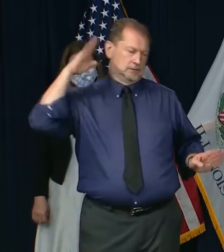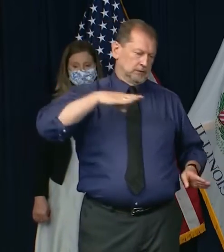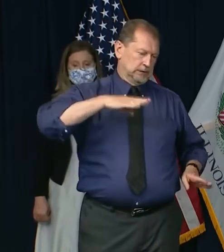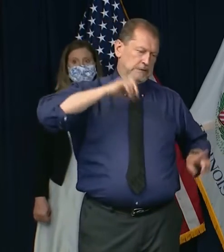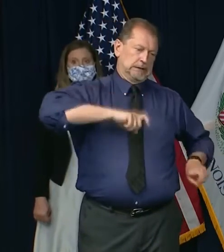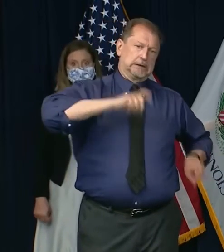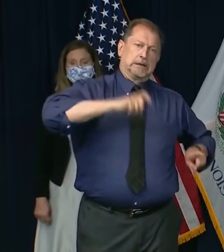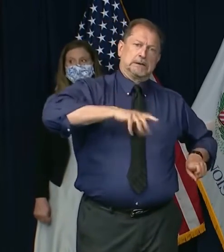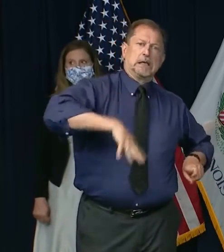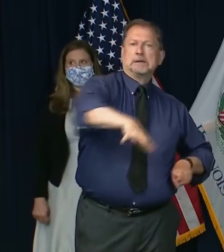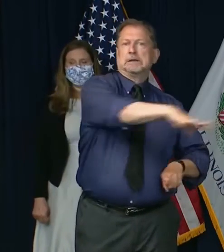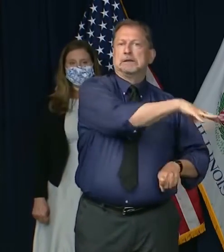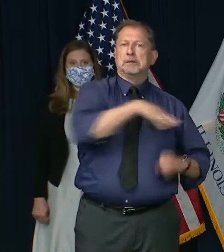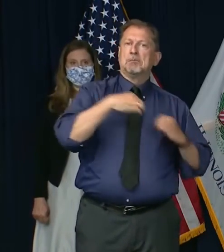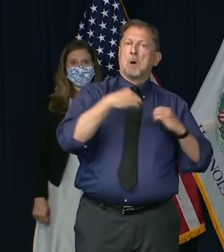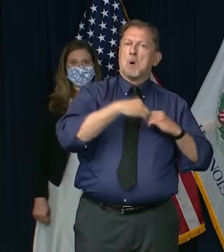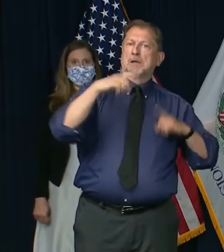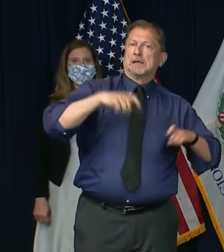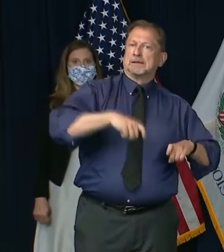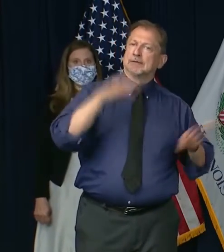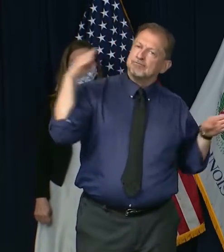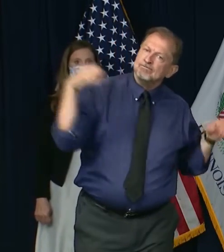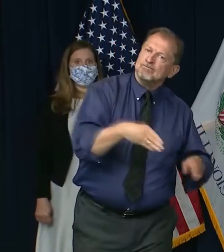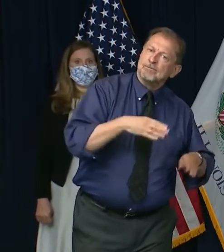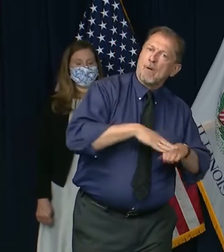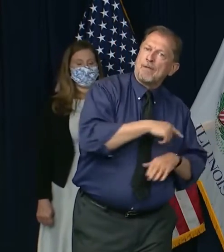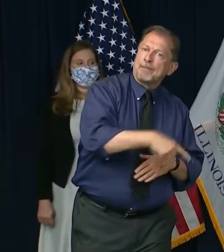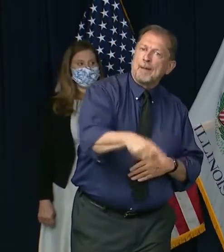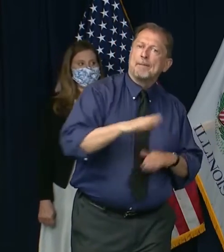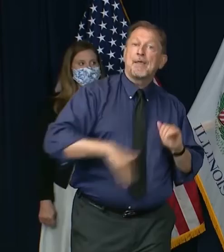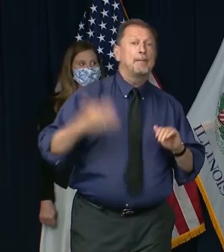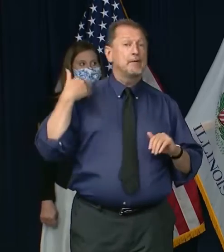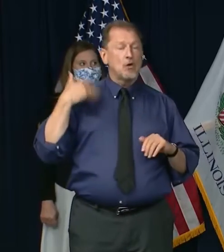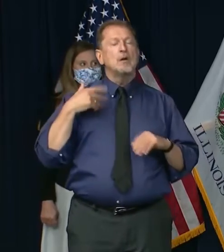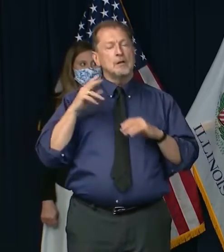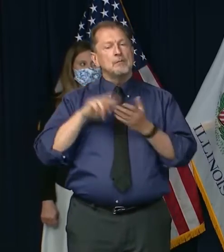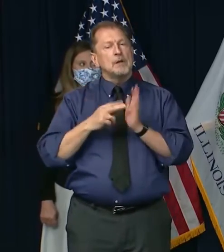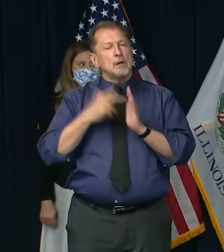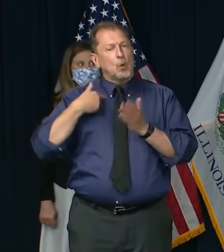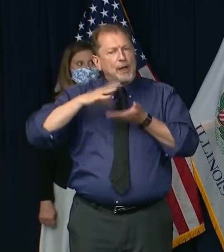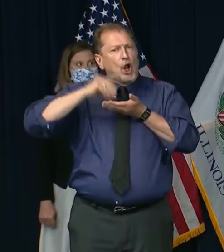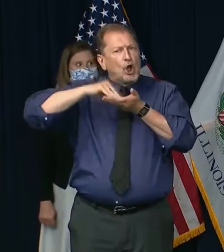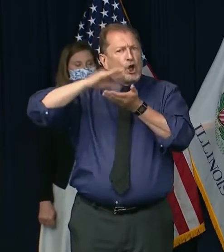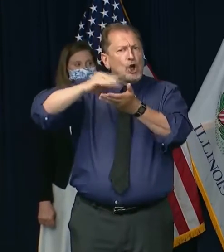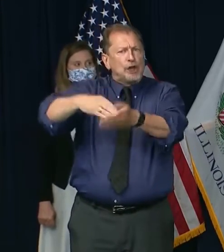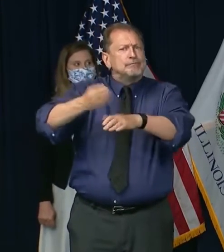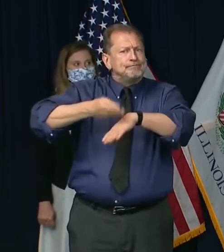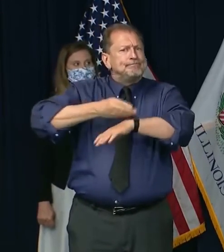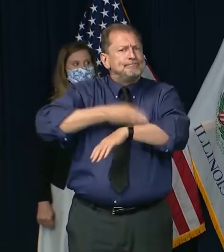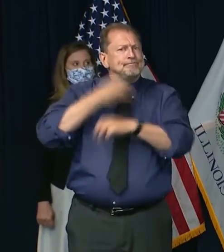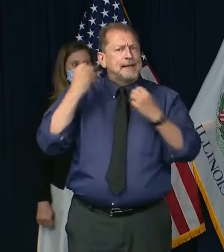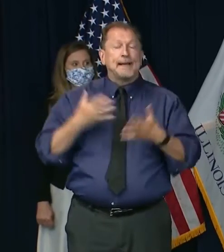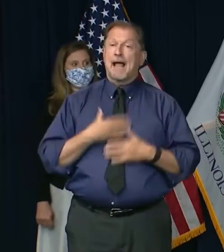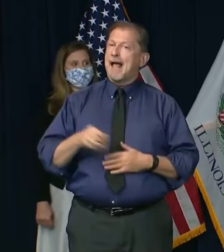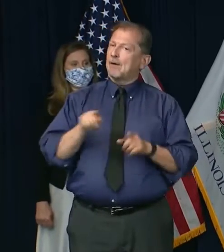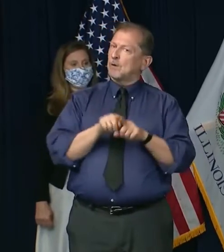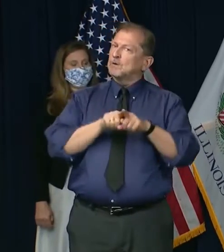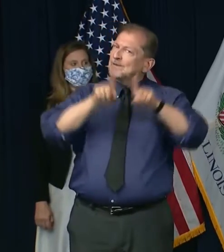testing, for example, that's available in those communities than ever before. And then testing. I just want to say,